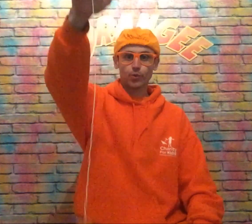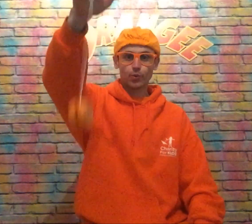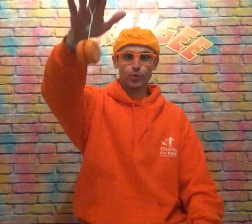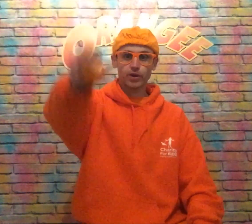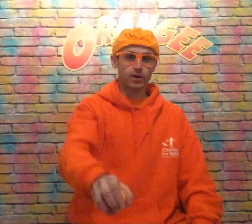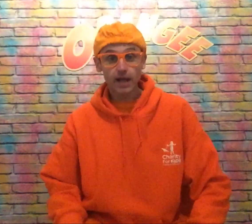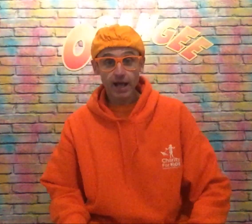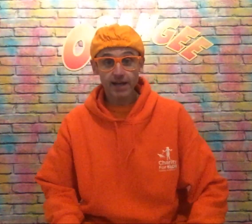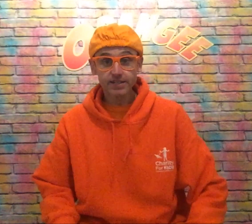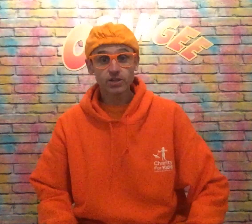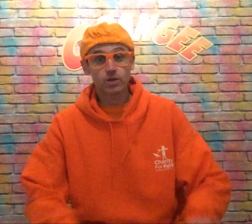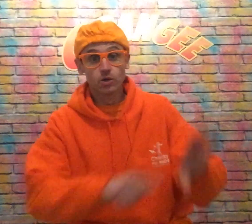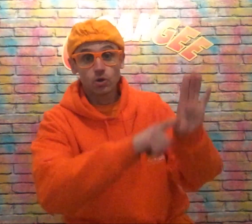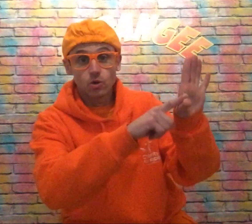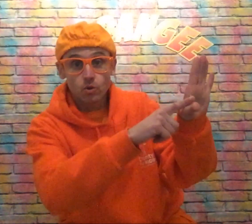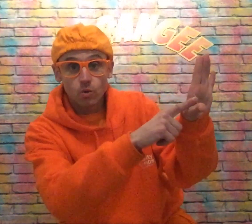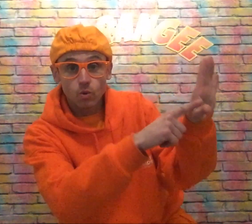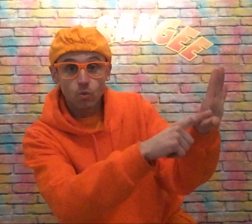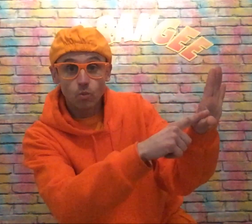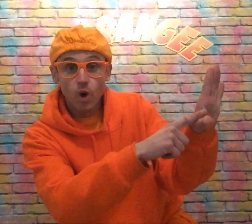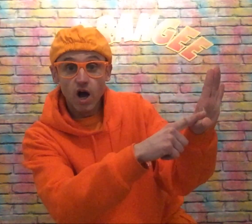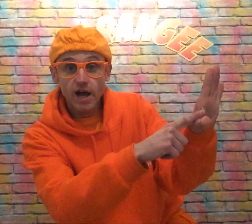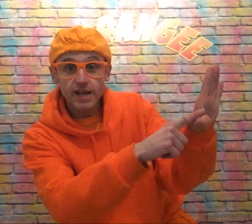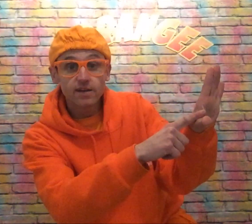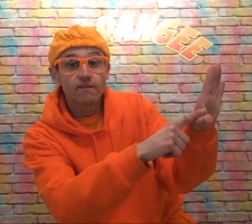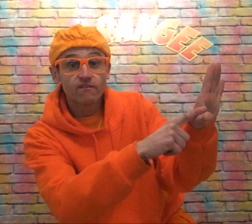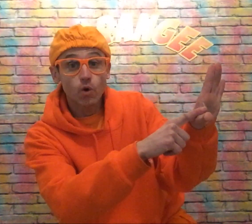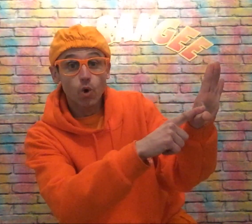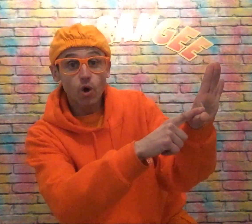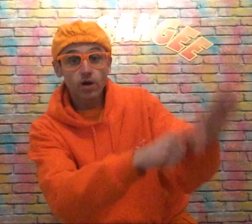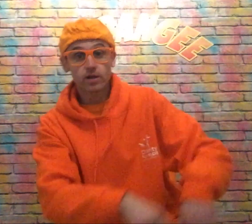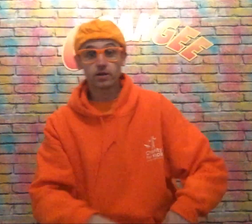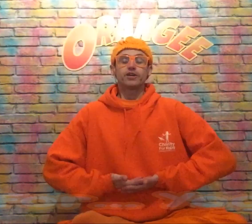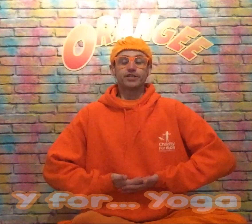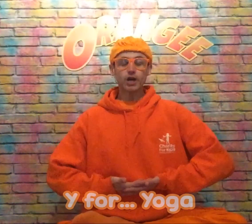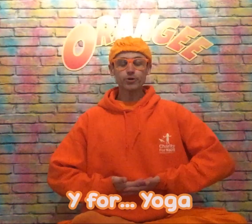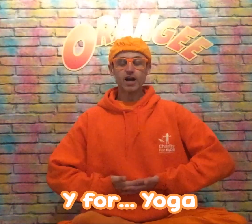And Y for yoga